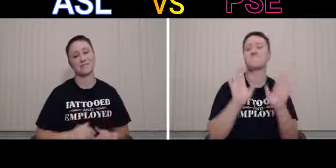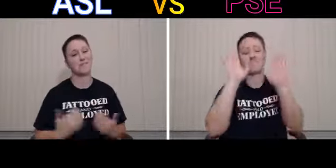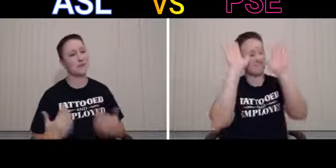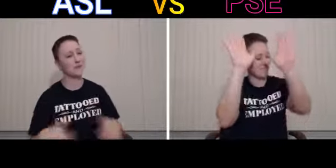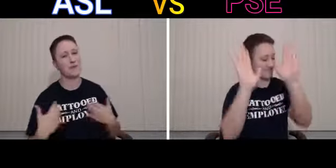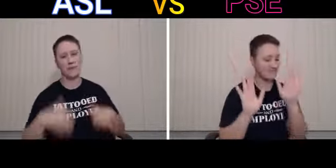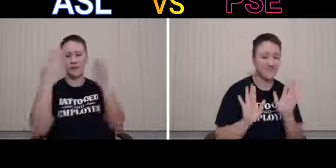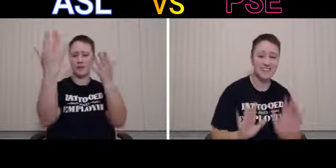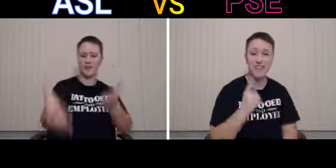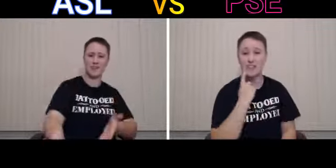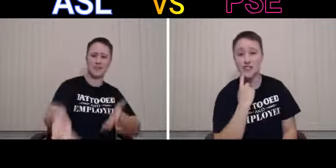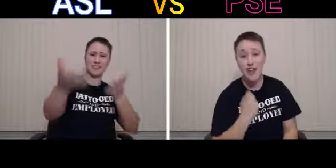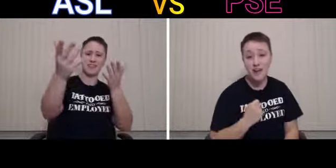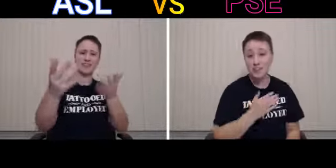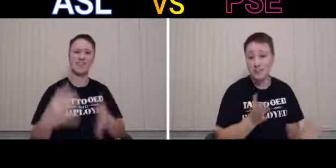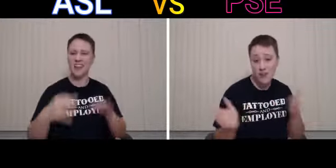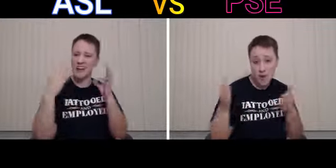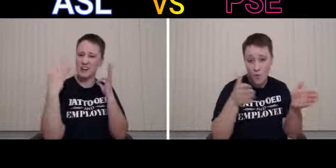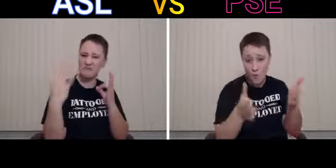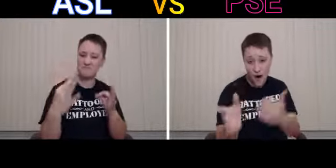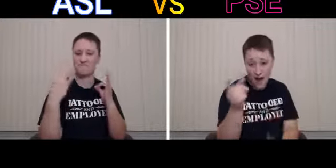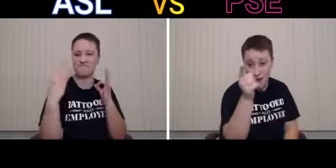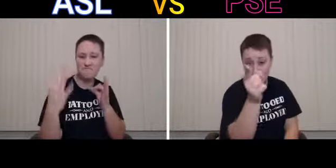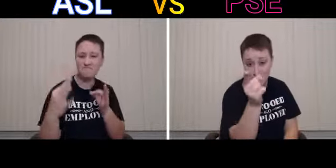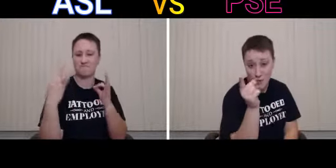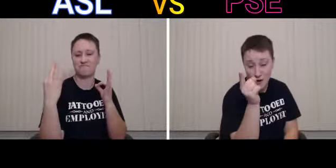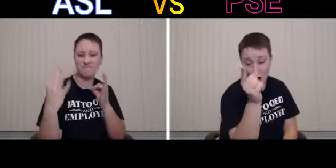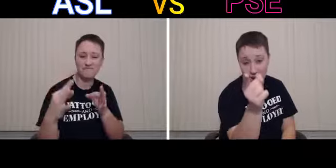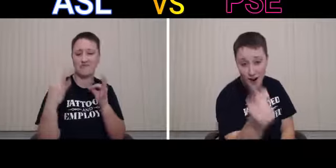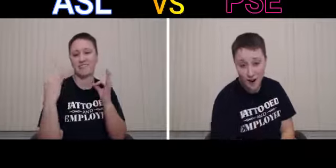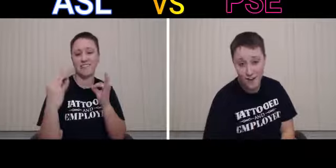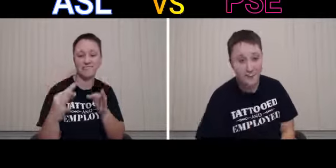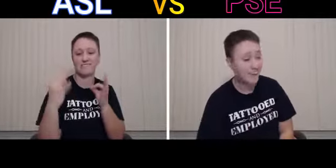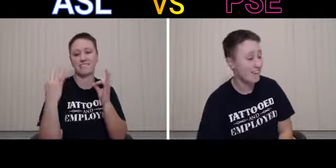Just the way you are